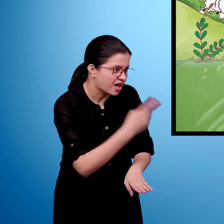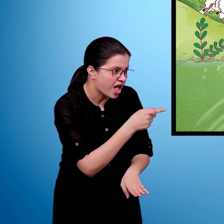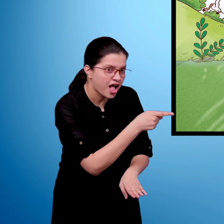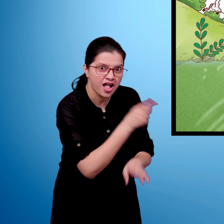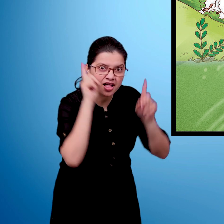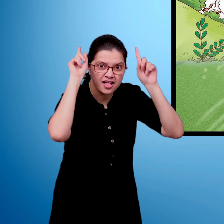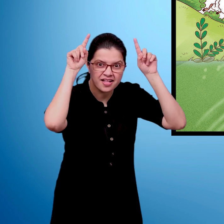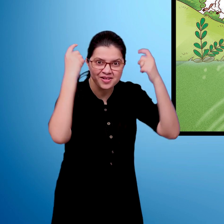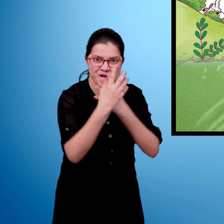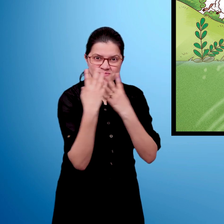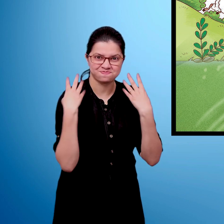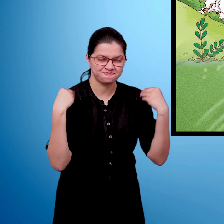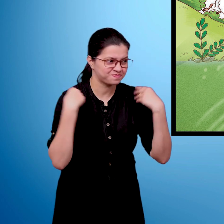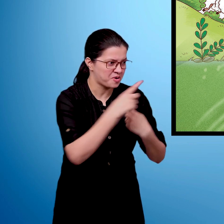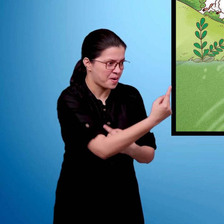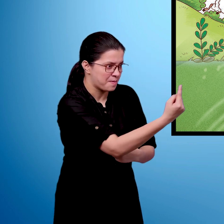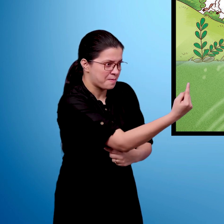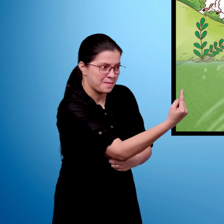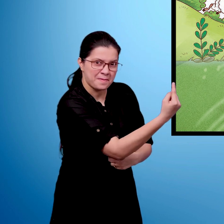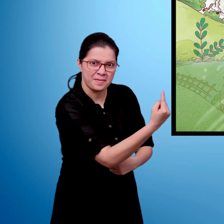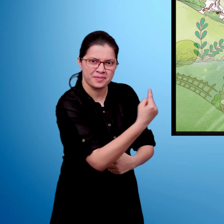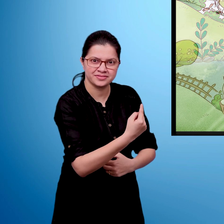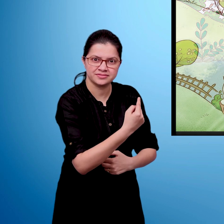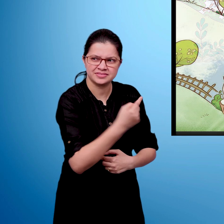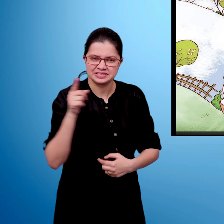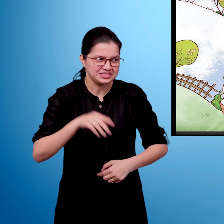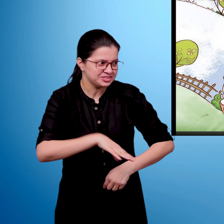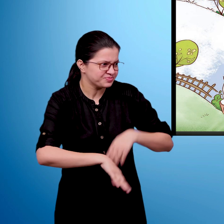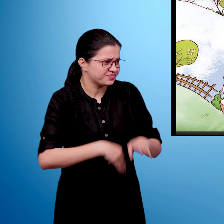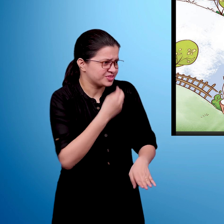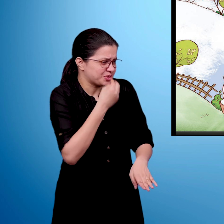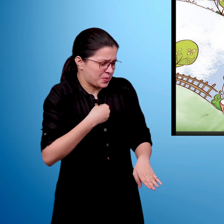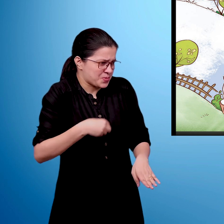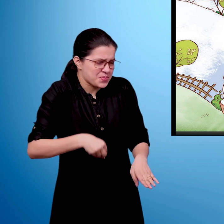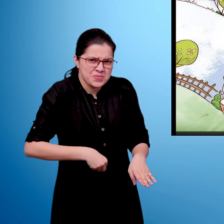and wanted to catch it. Please don't eat me now.